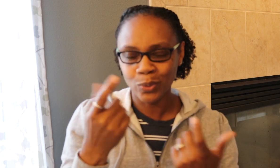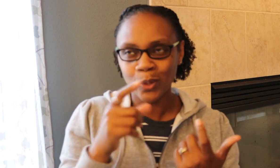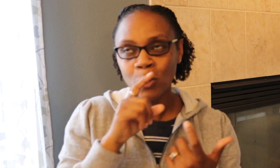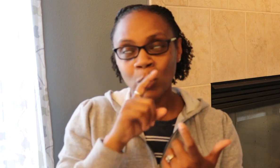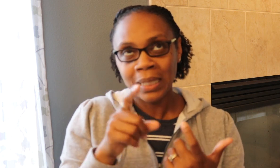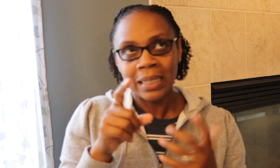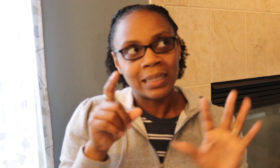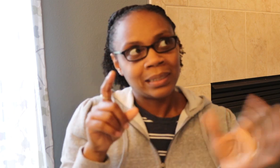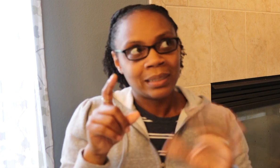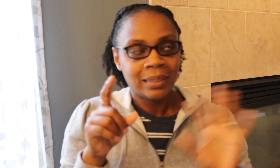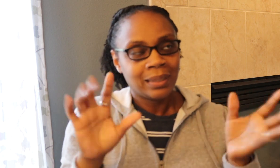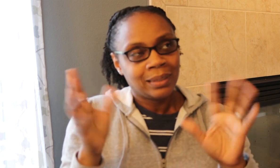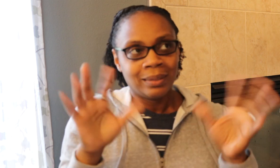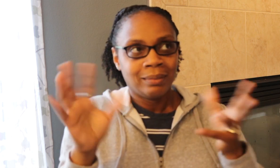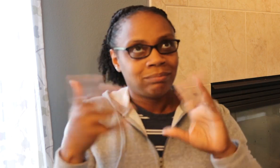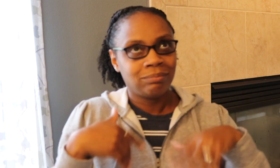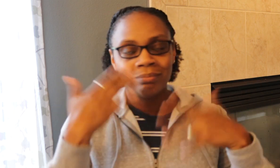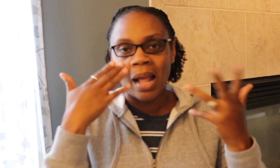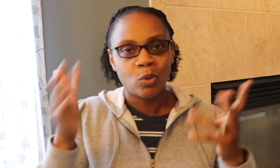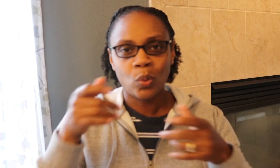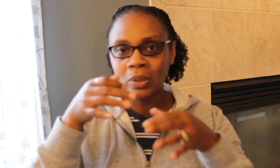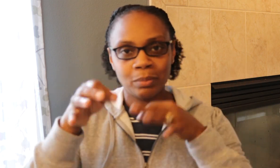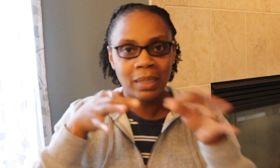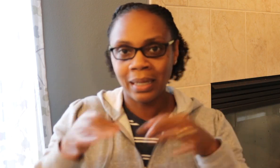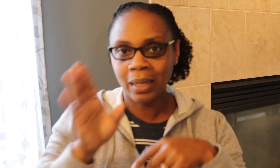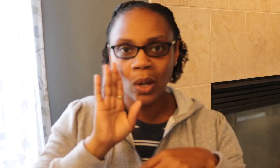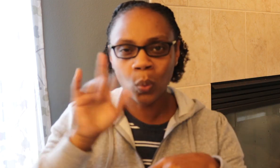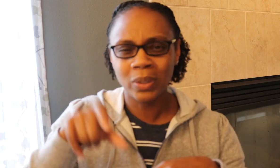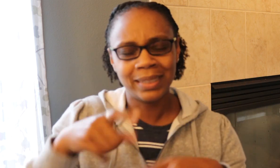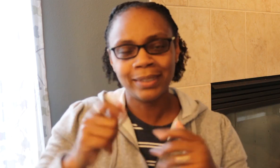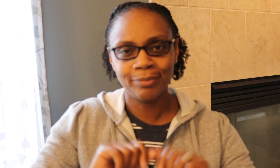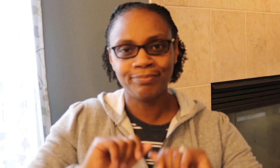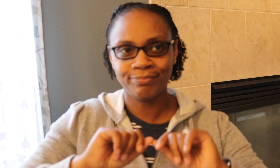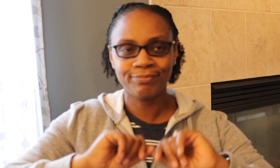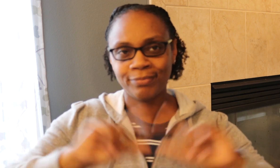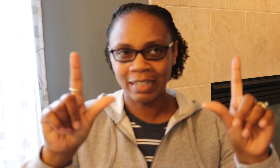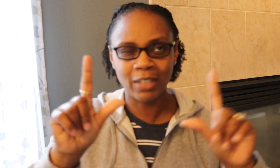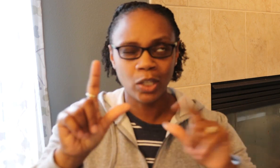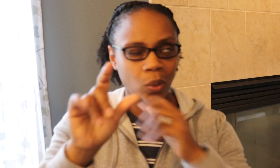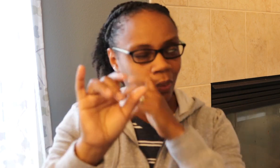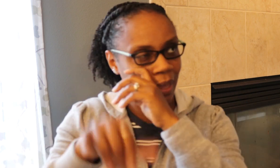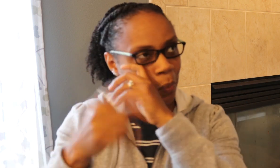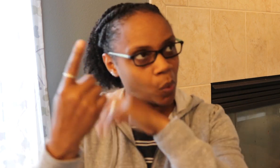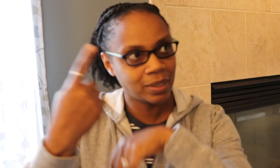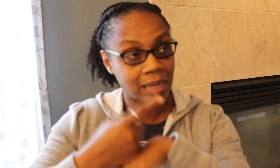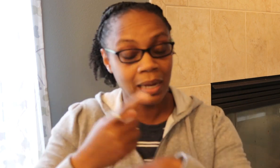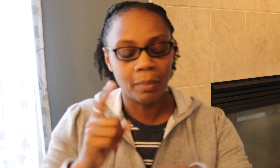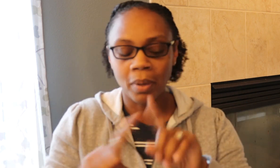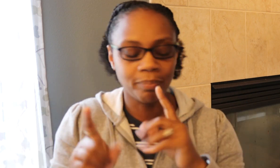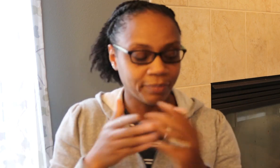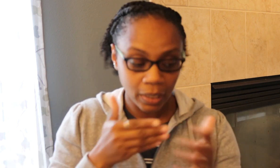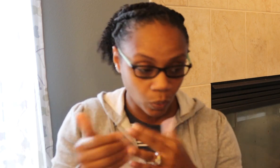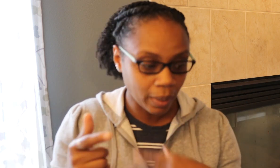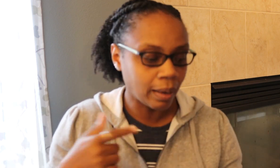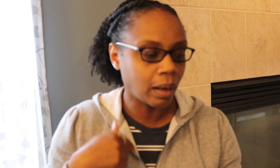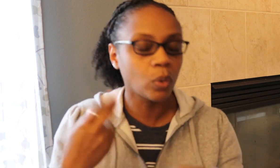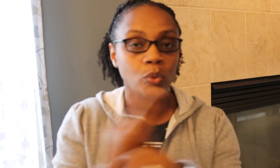kind of style that I do, it's a little bit hard to explain it exactly. I'll have to just make a video of it one day. But anyway,